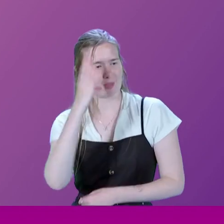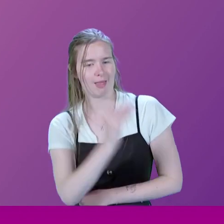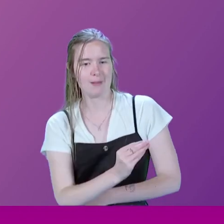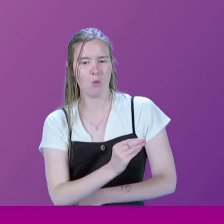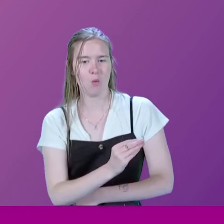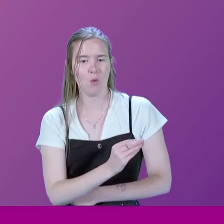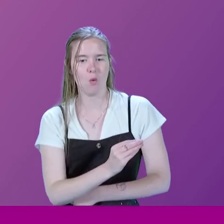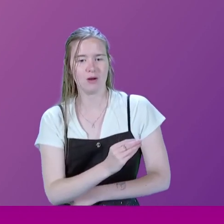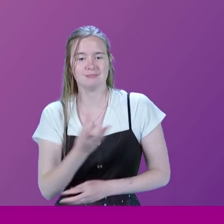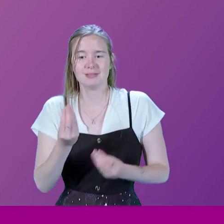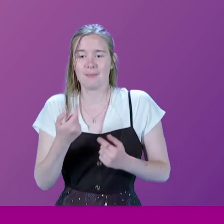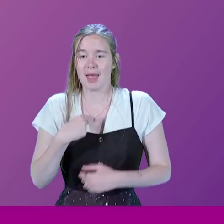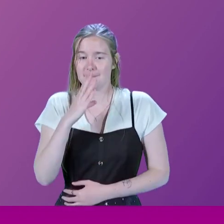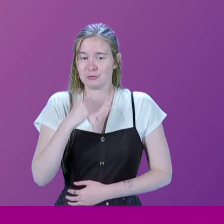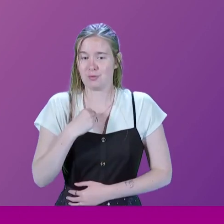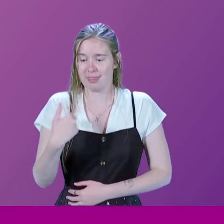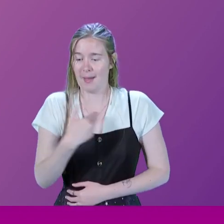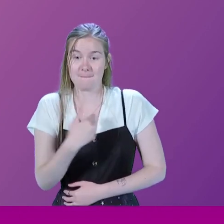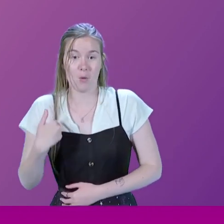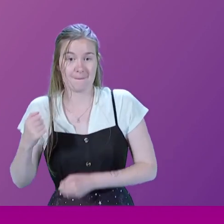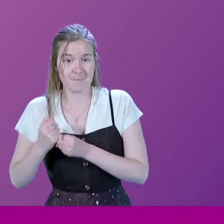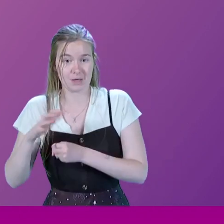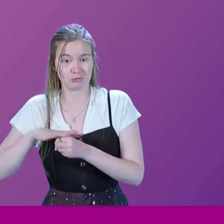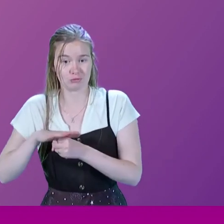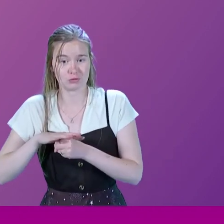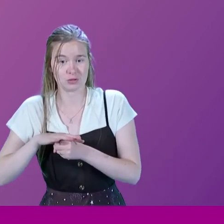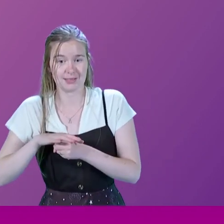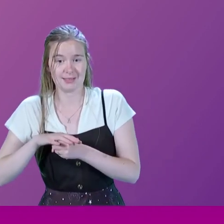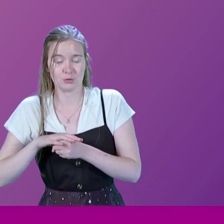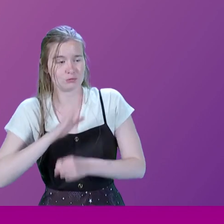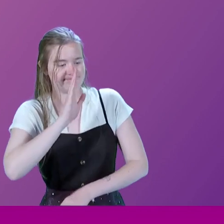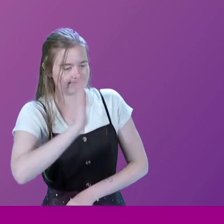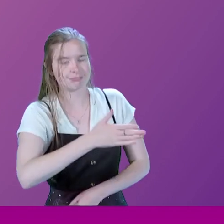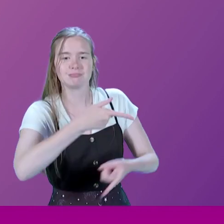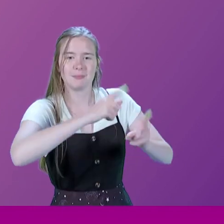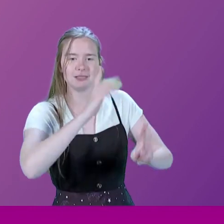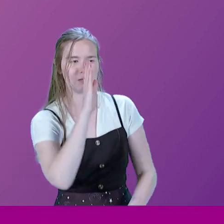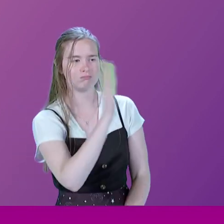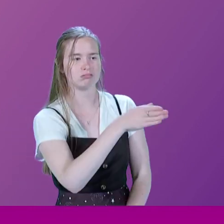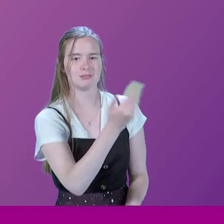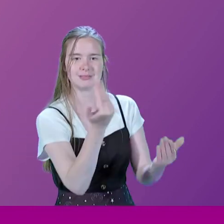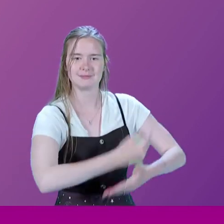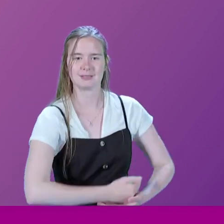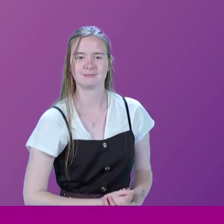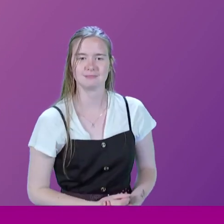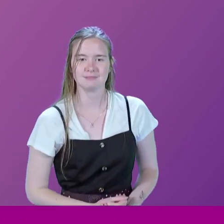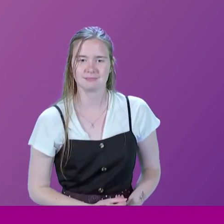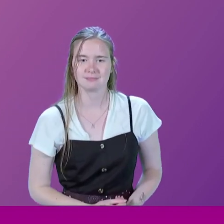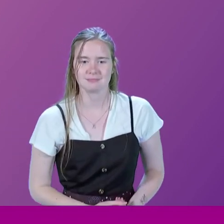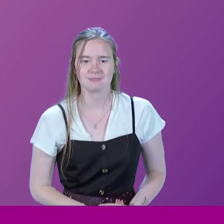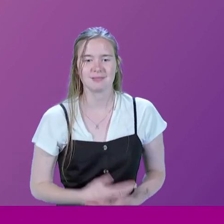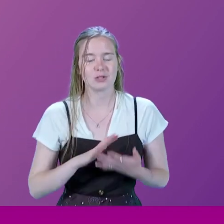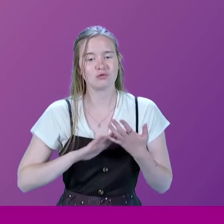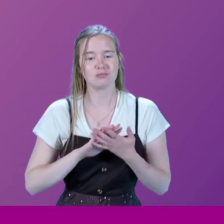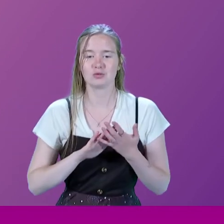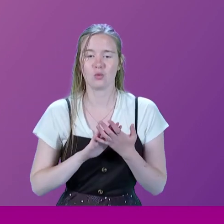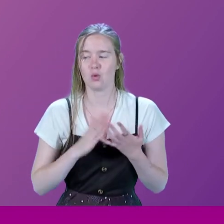And literally, something that I've been told that morning in my constituency will be communicated to the minister that evening. And if I'm